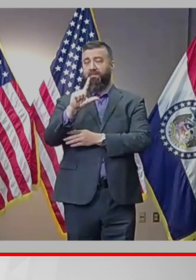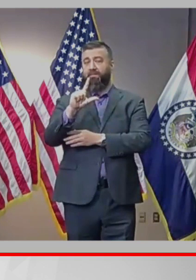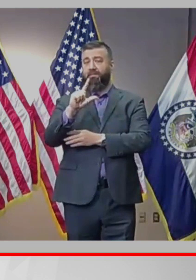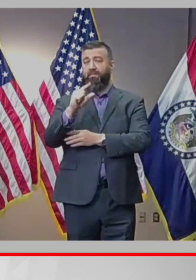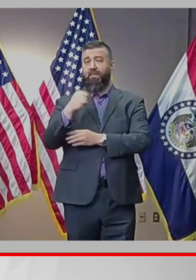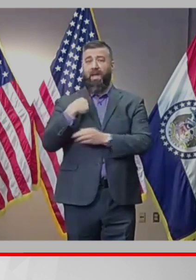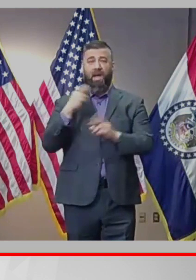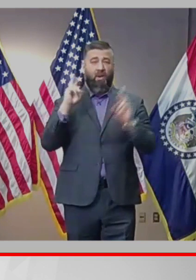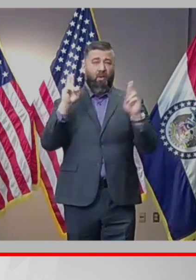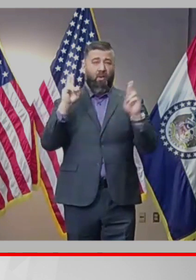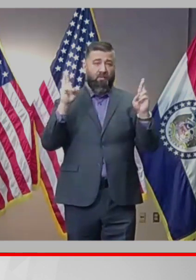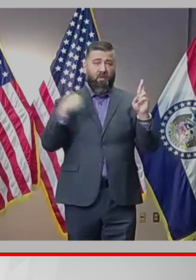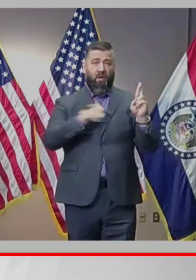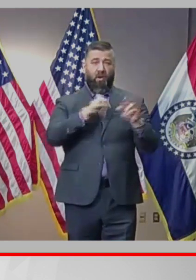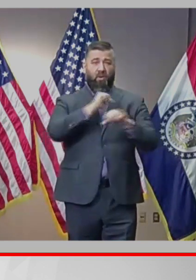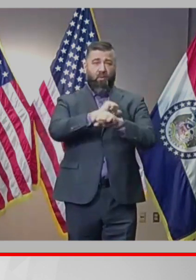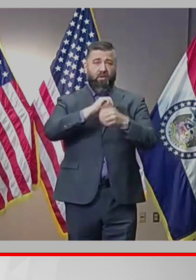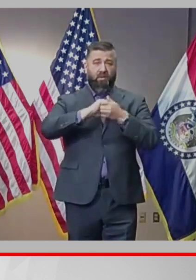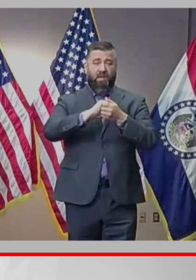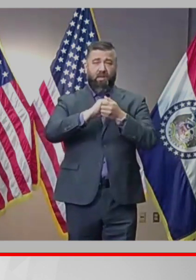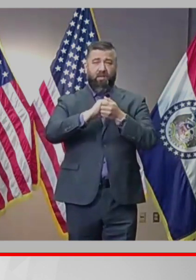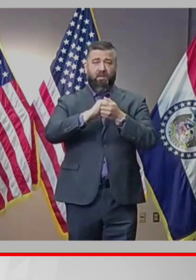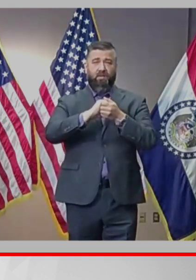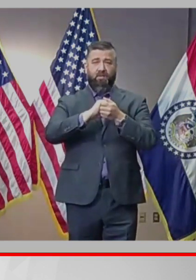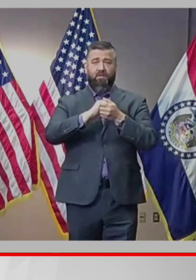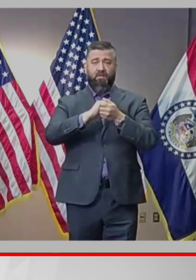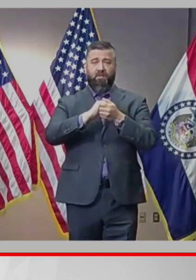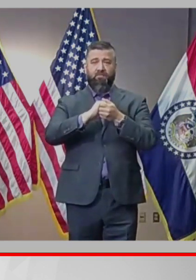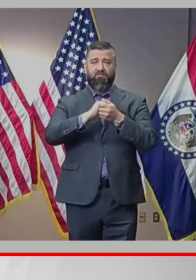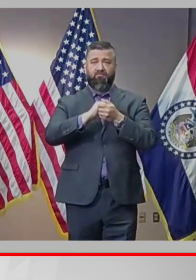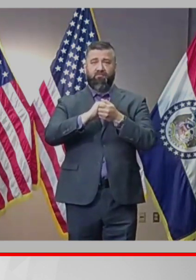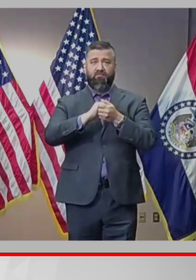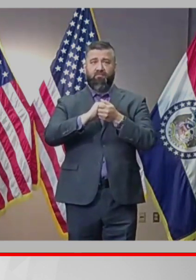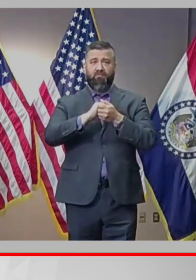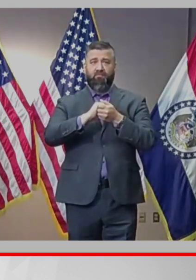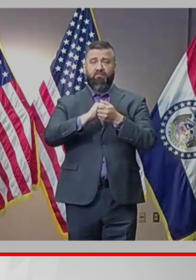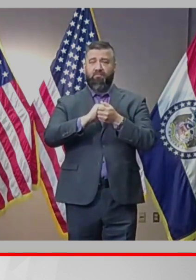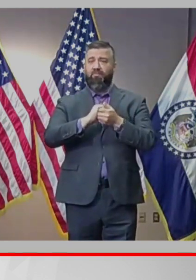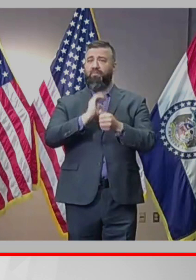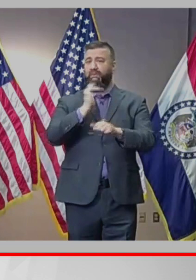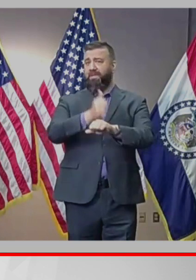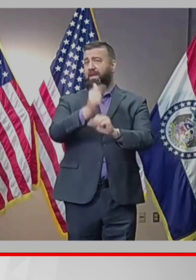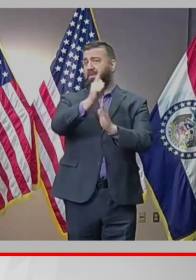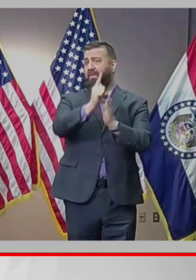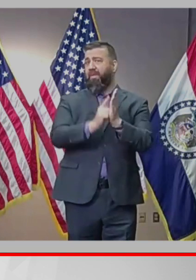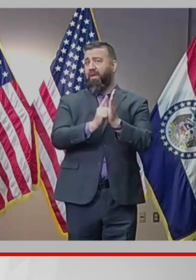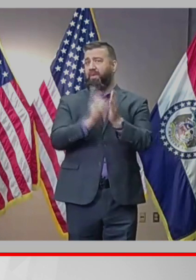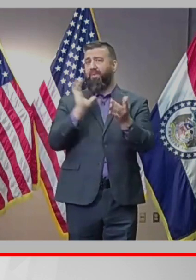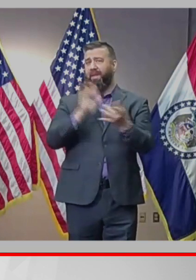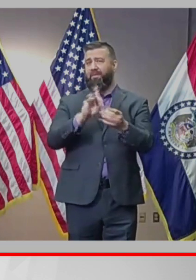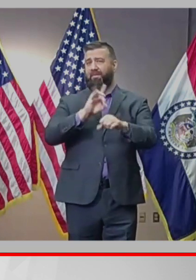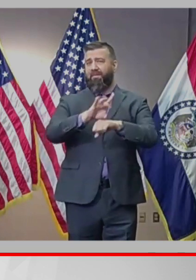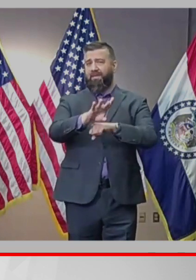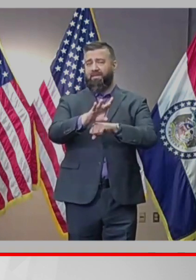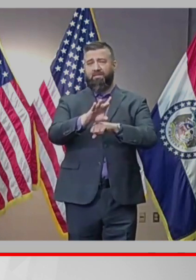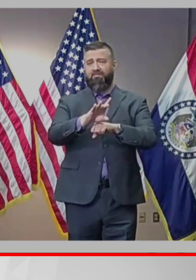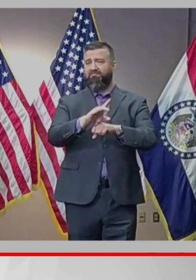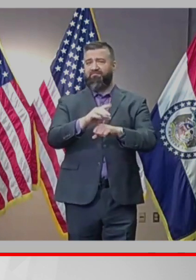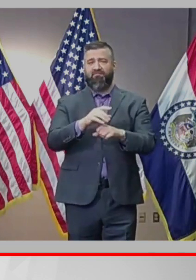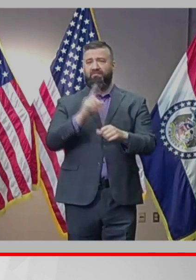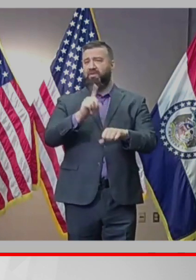together will lead to a moratorium on evictions for as long as our communities must live through this public health